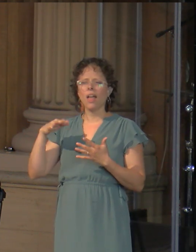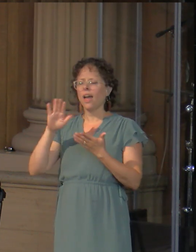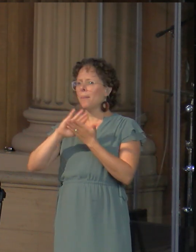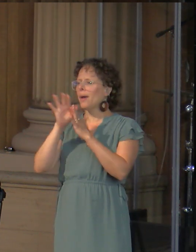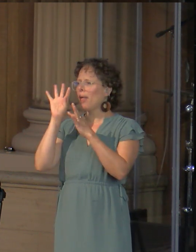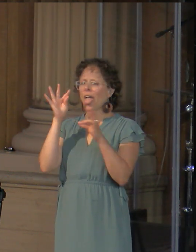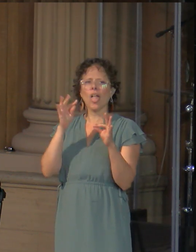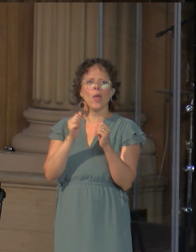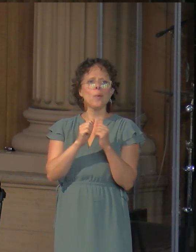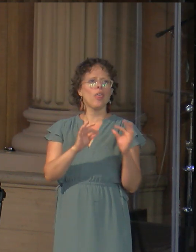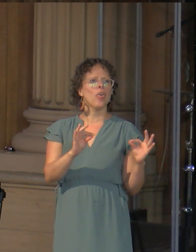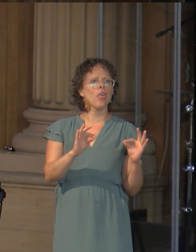that's just not for me.